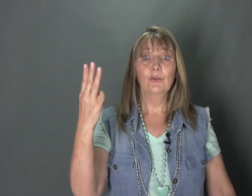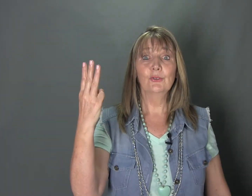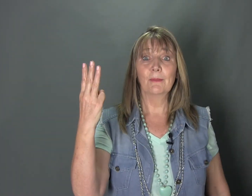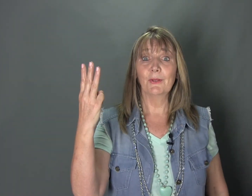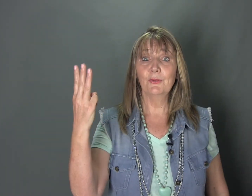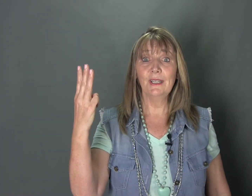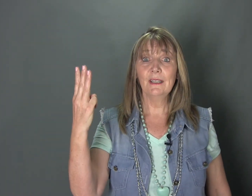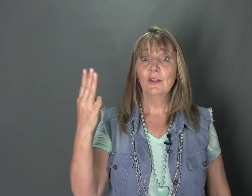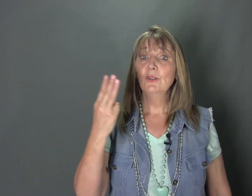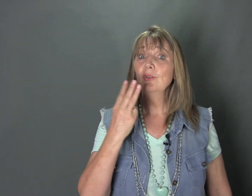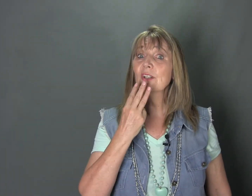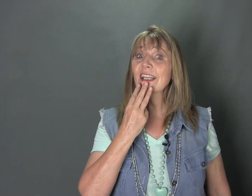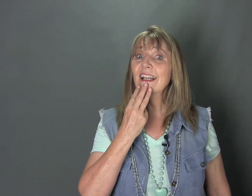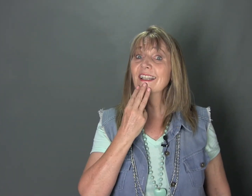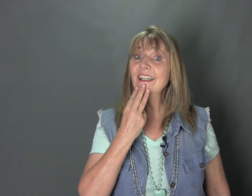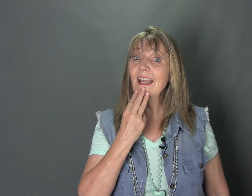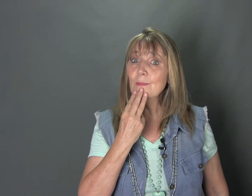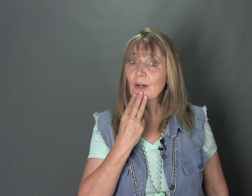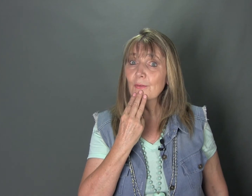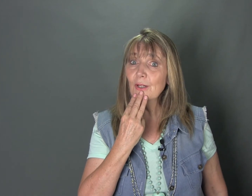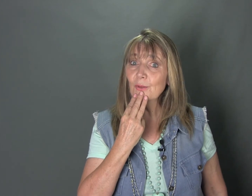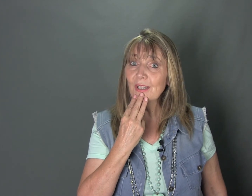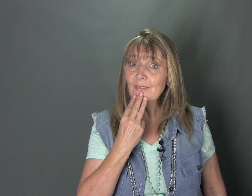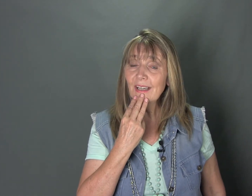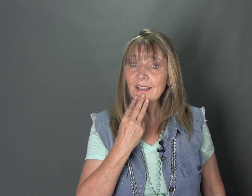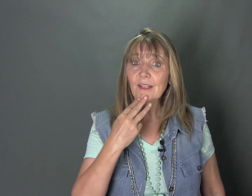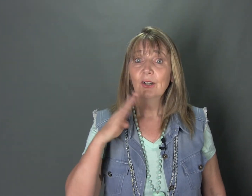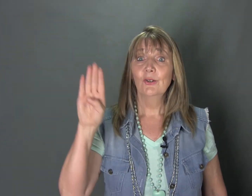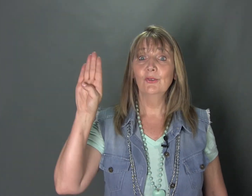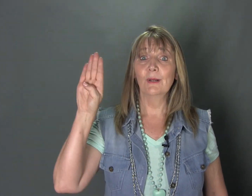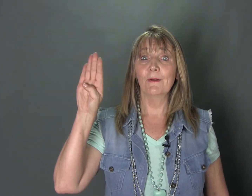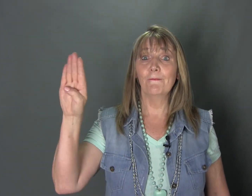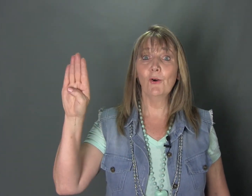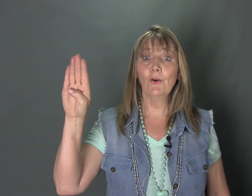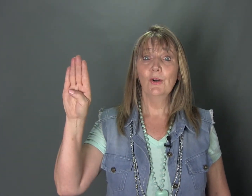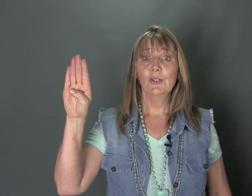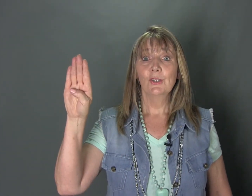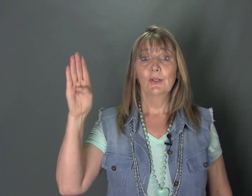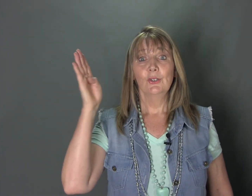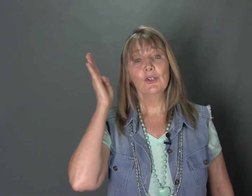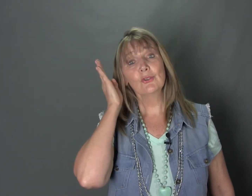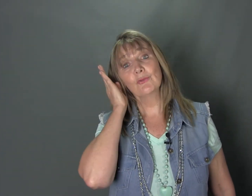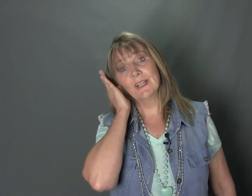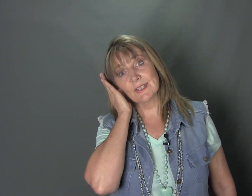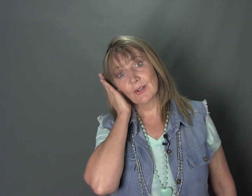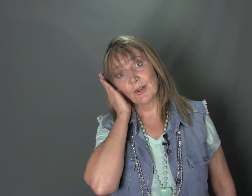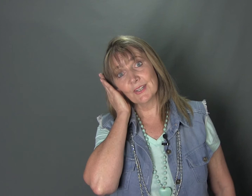Rule number three do not take the name of the Lord in vain. Rule number four you should rest on